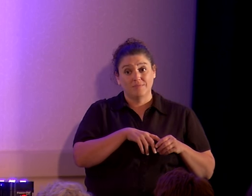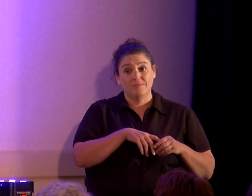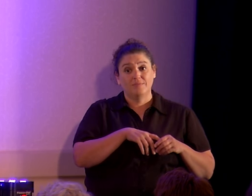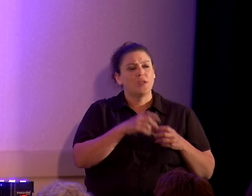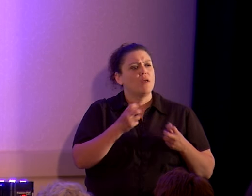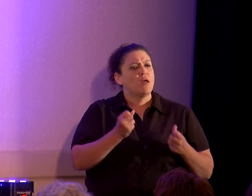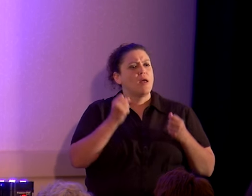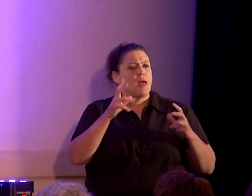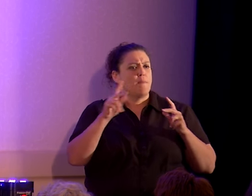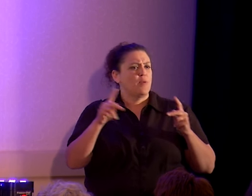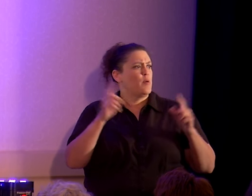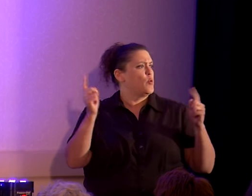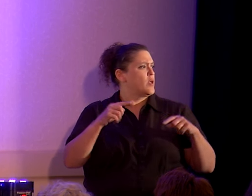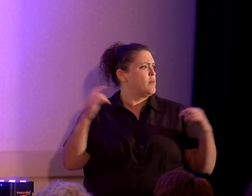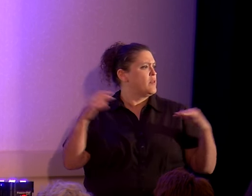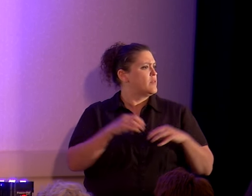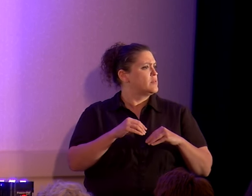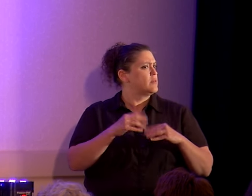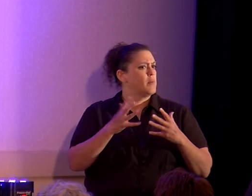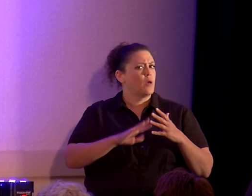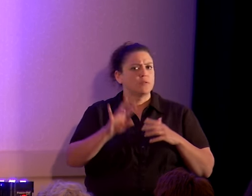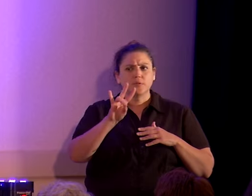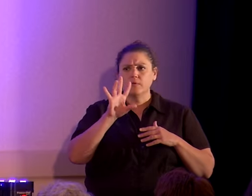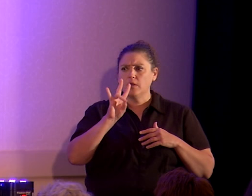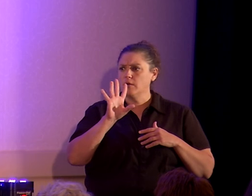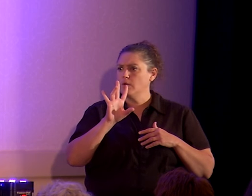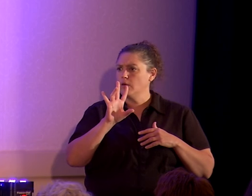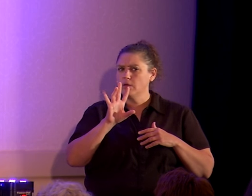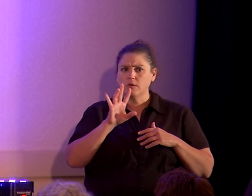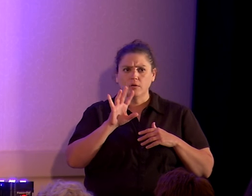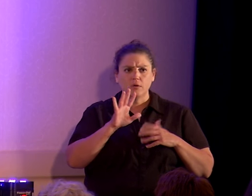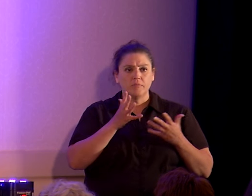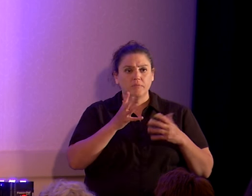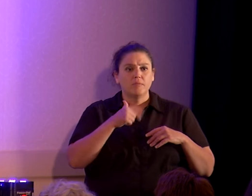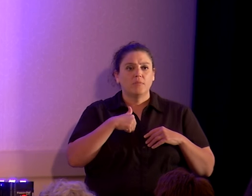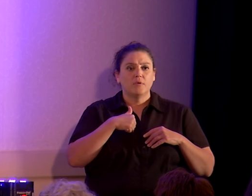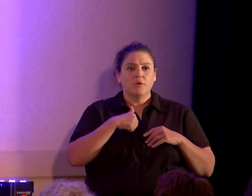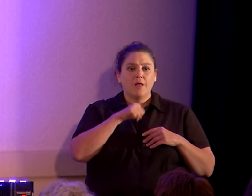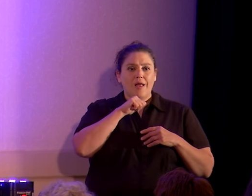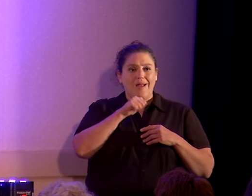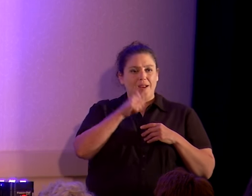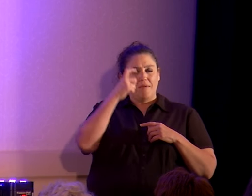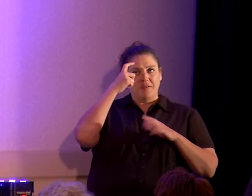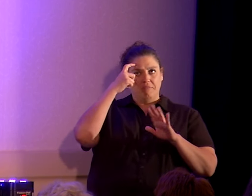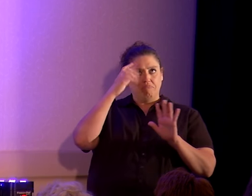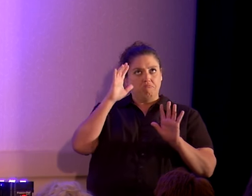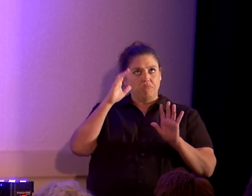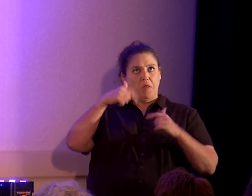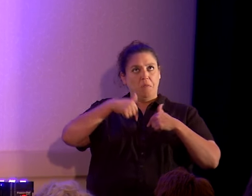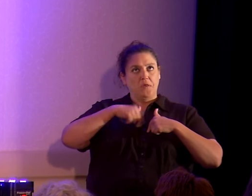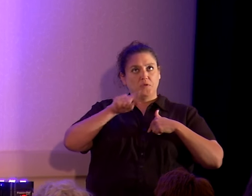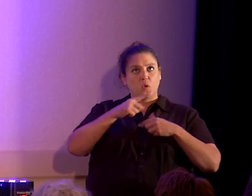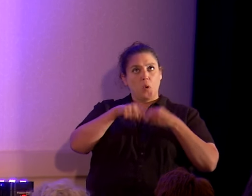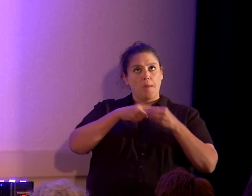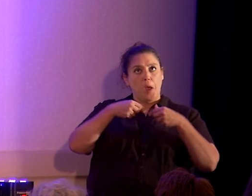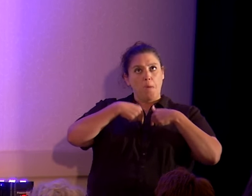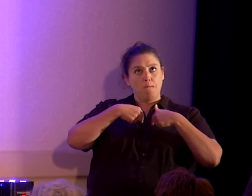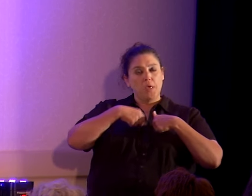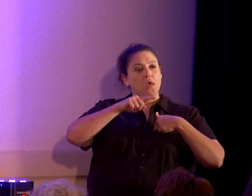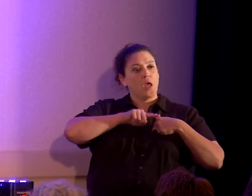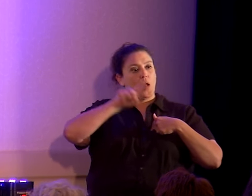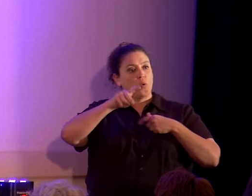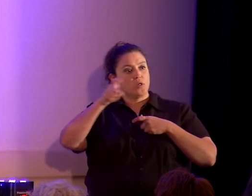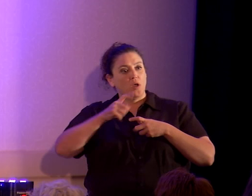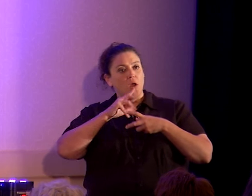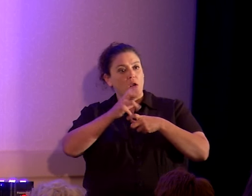How many people are at this convention? About 700 or 700. Now, I don't pretend that this is about me. That, oh, I went to Amarillo, and I drew